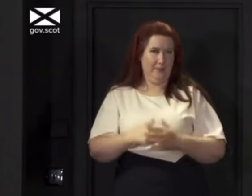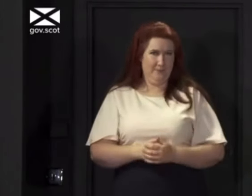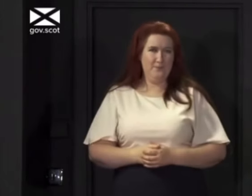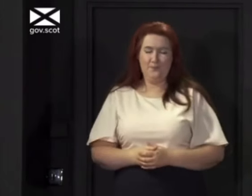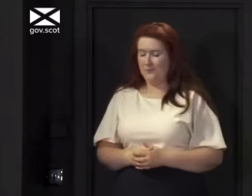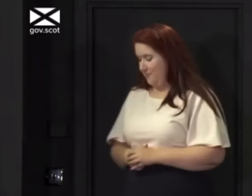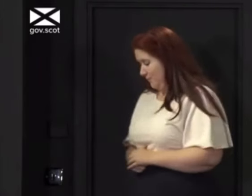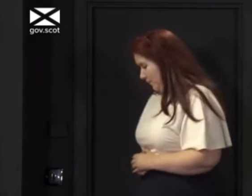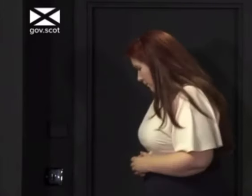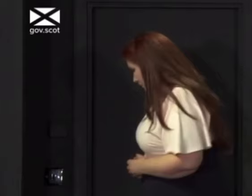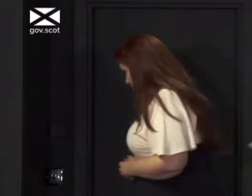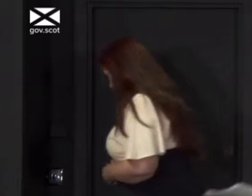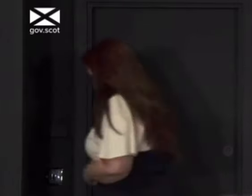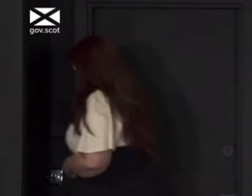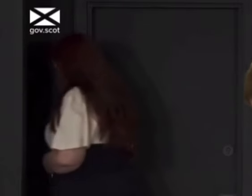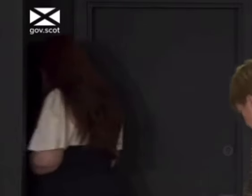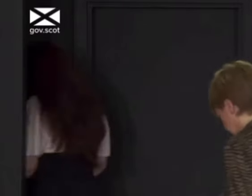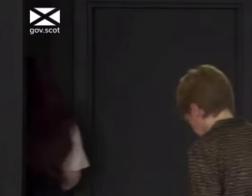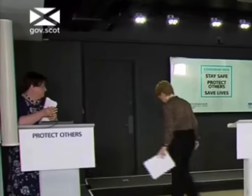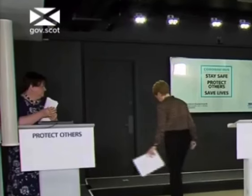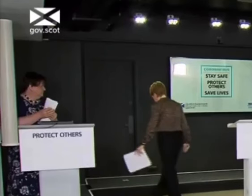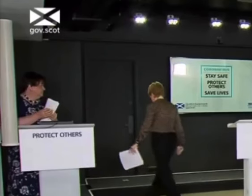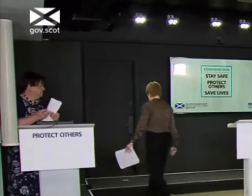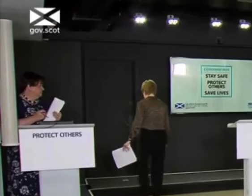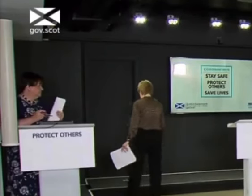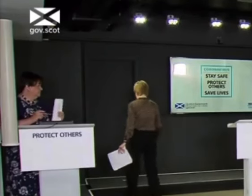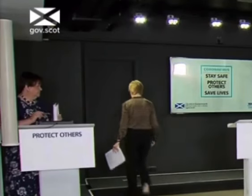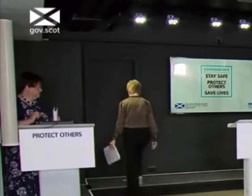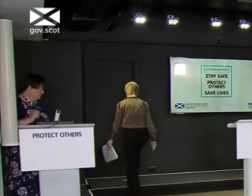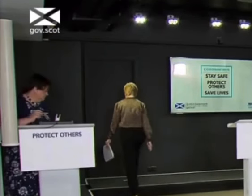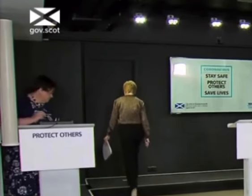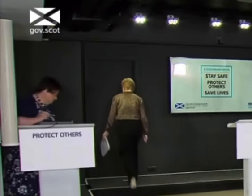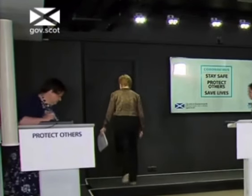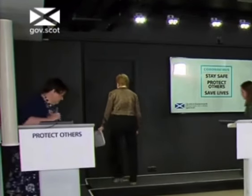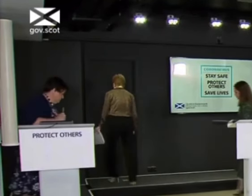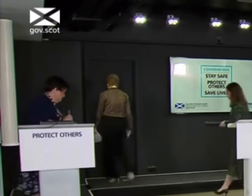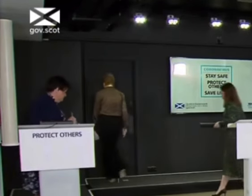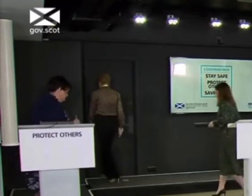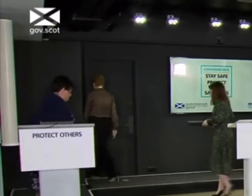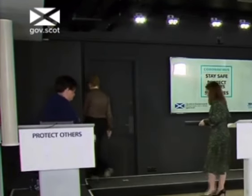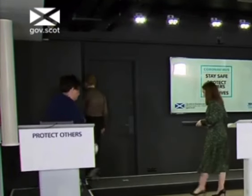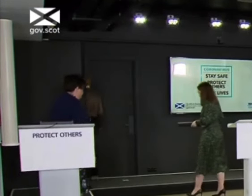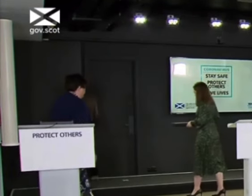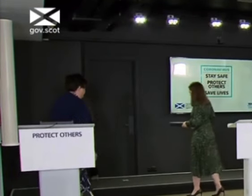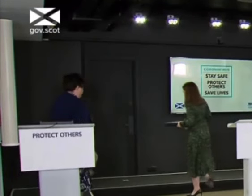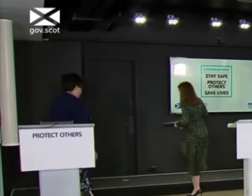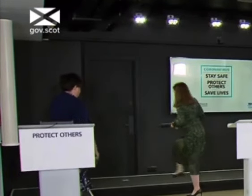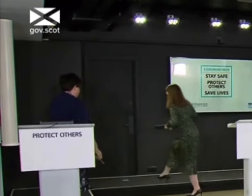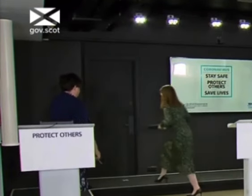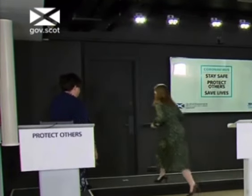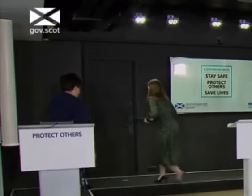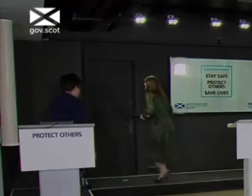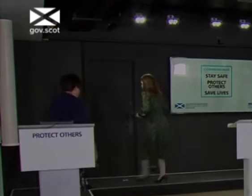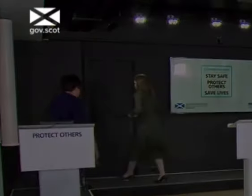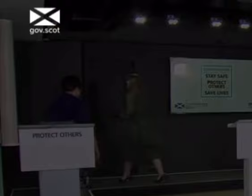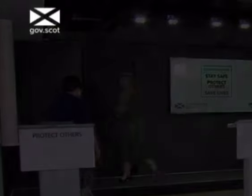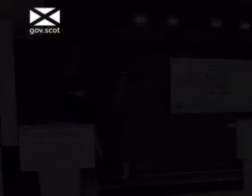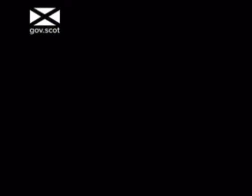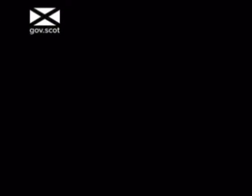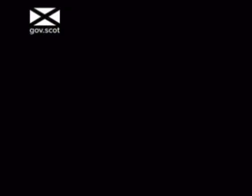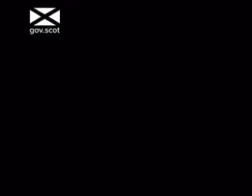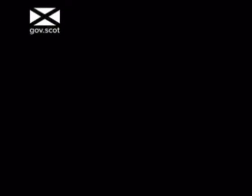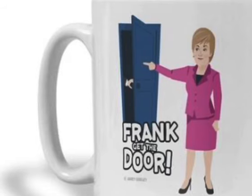don't go into crowded places. Right, where's my clicky pen? Fucking feet are killing me. Frank, get the door! I want a sausage supper the day